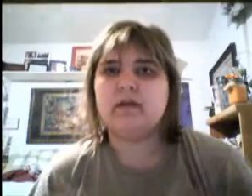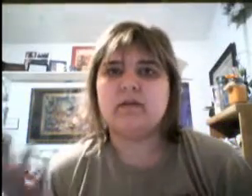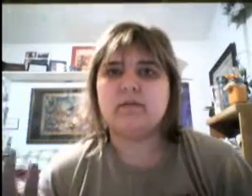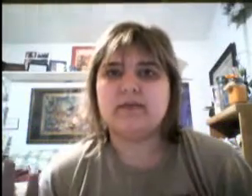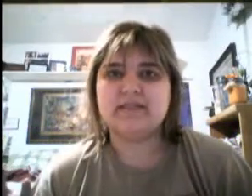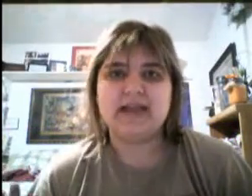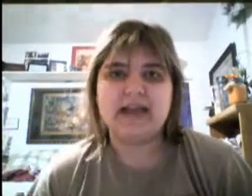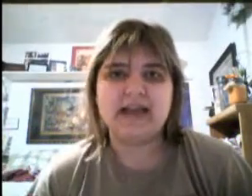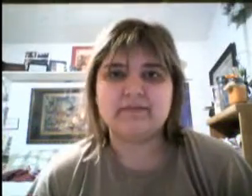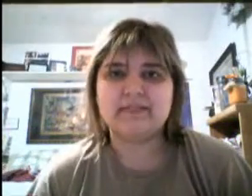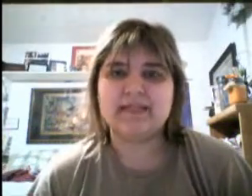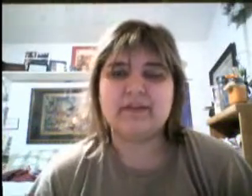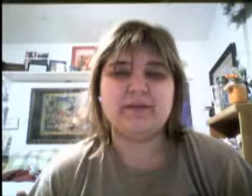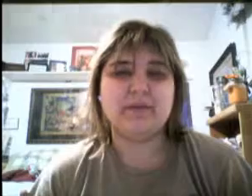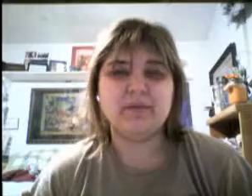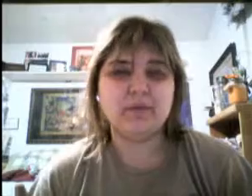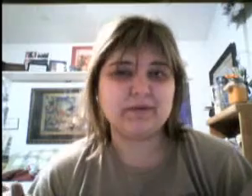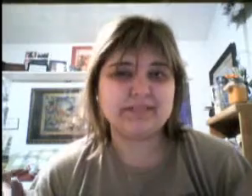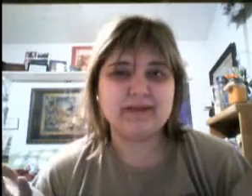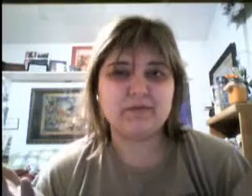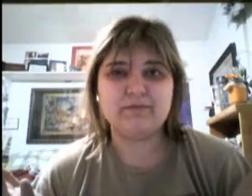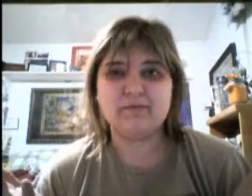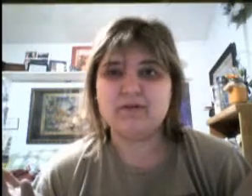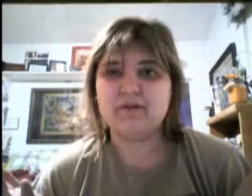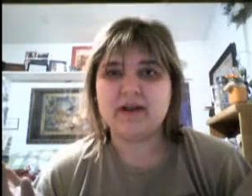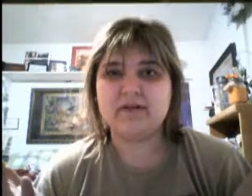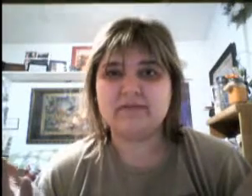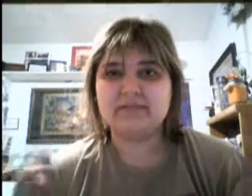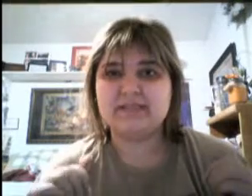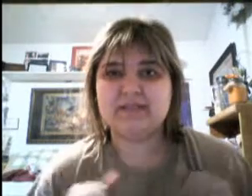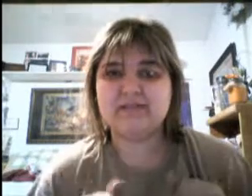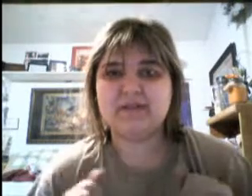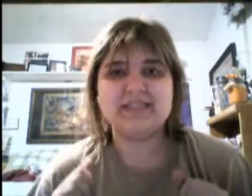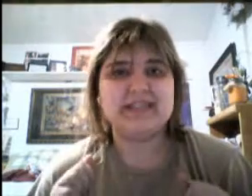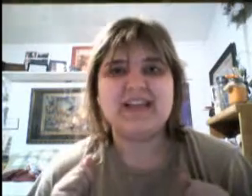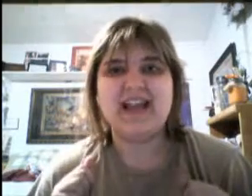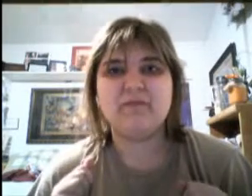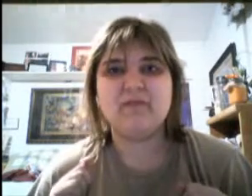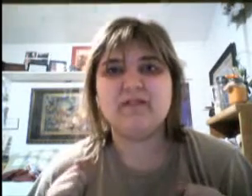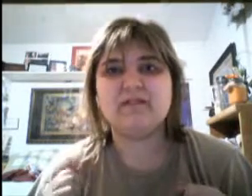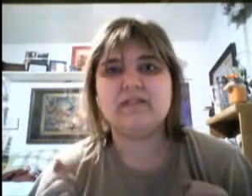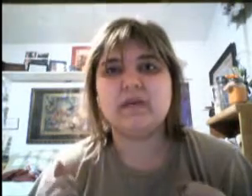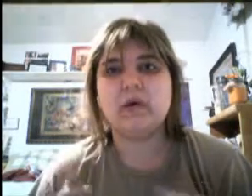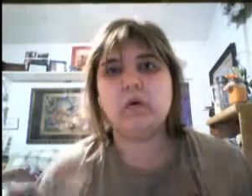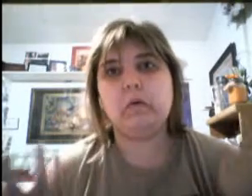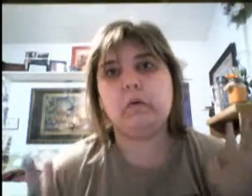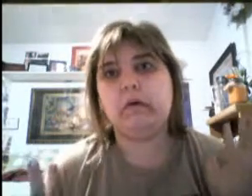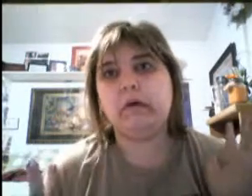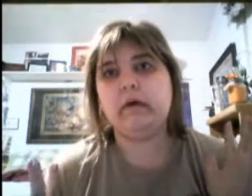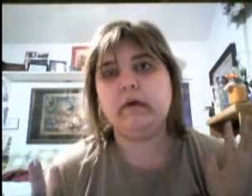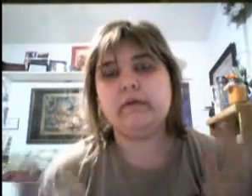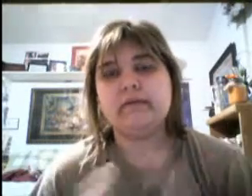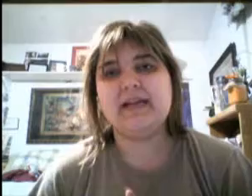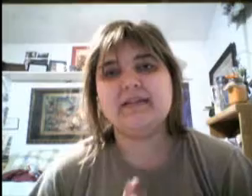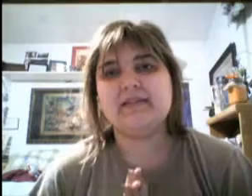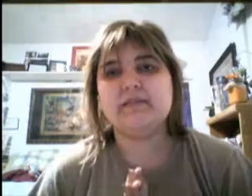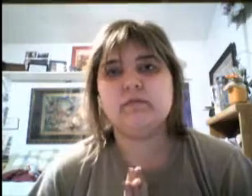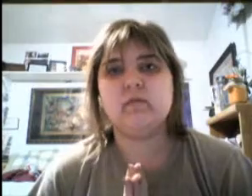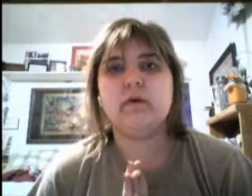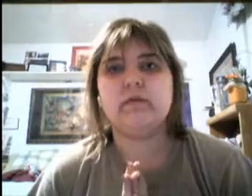The reason I have is that my computer broke down for about six months. I didn't have one, so that's one